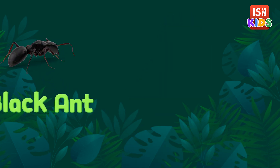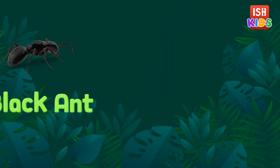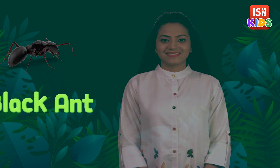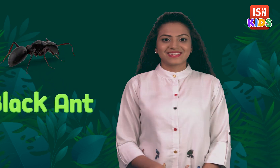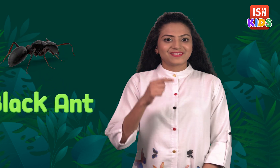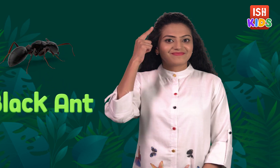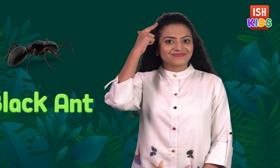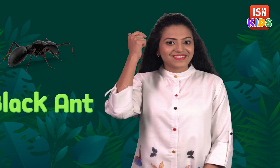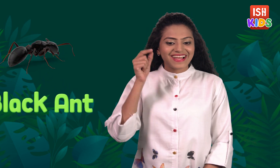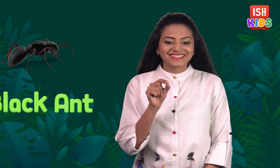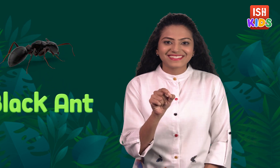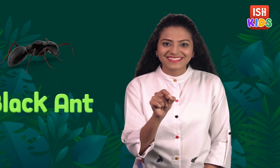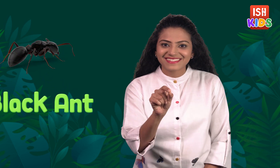Black Ant Ant